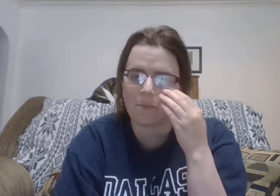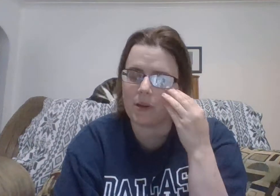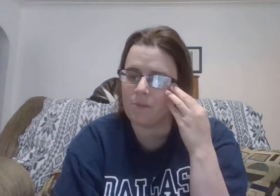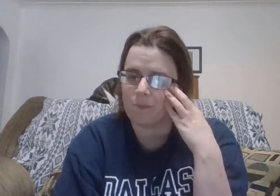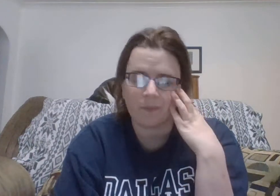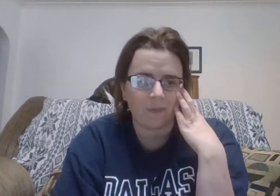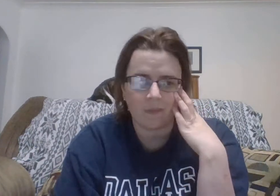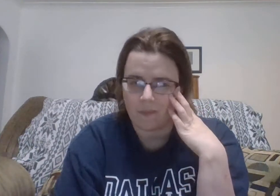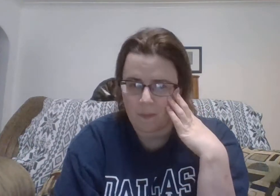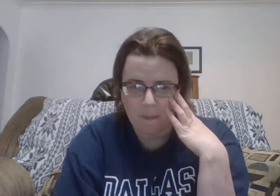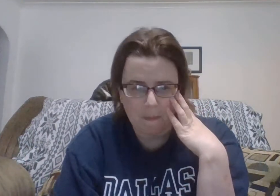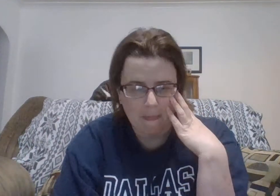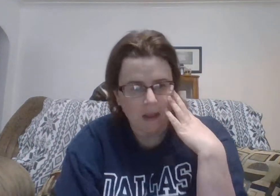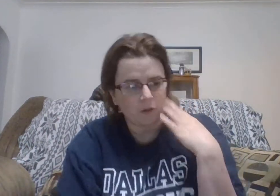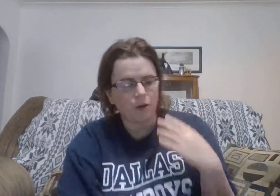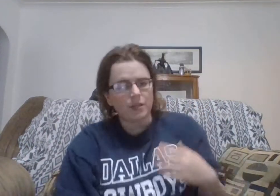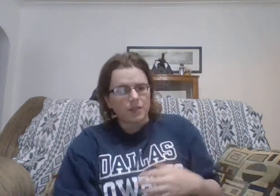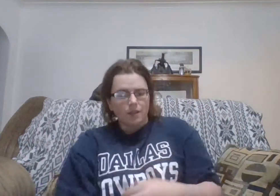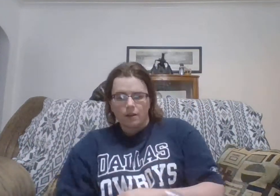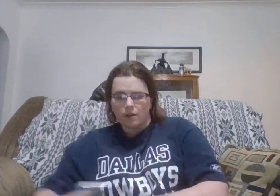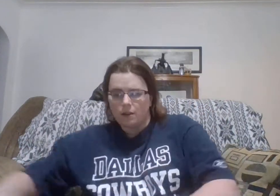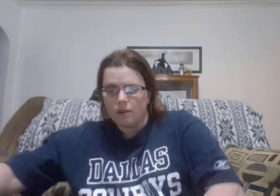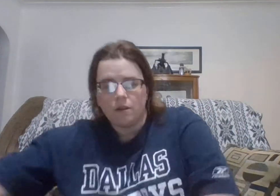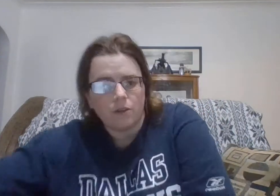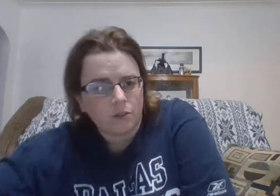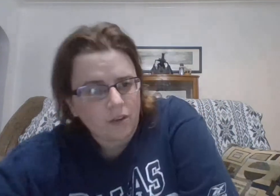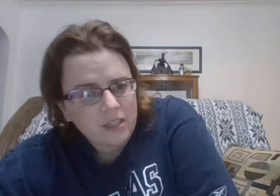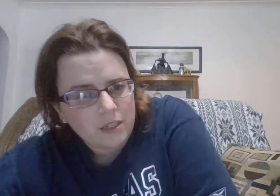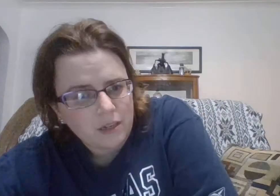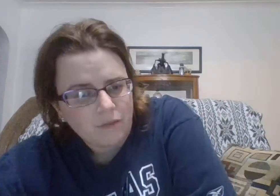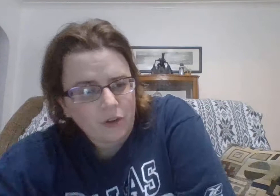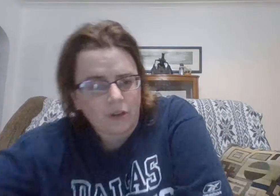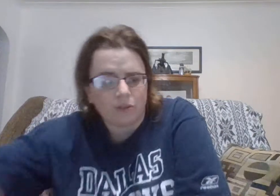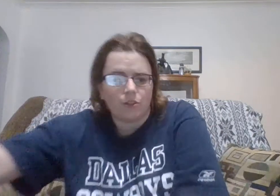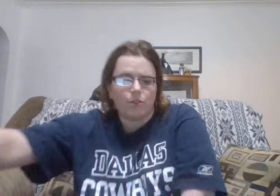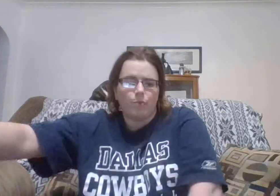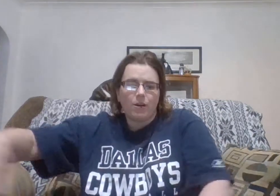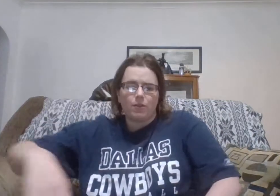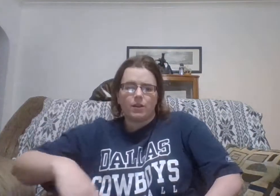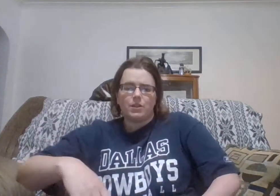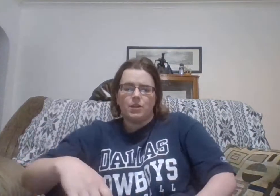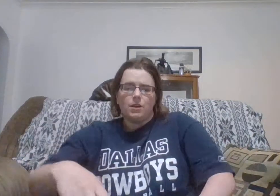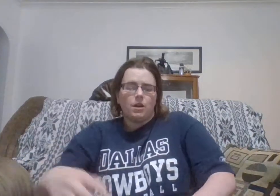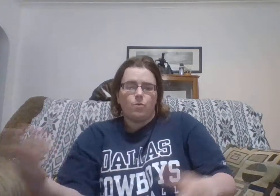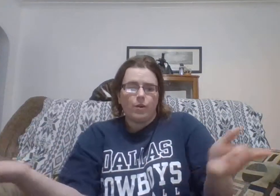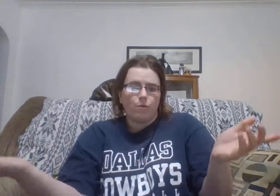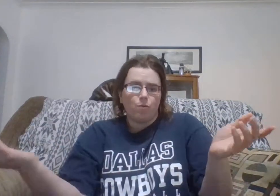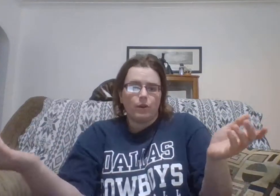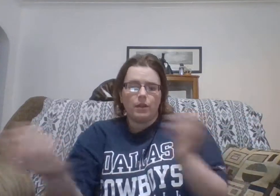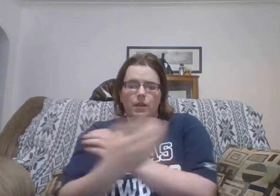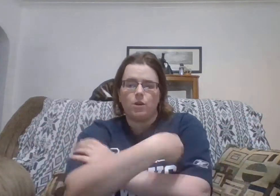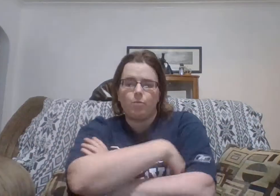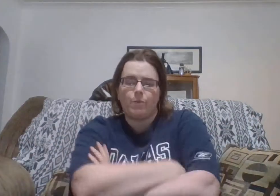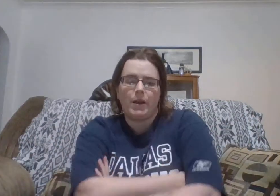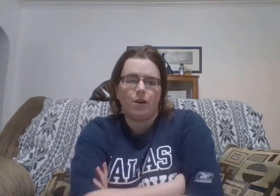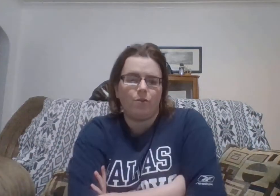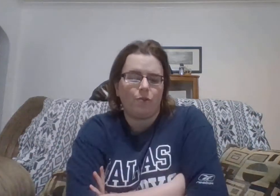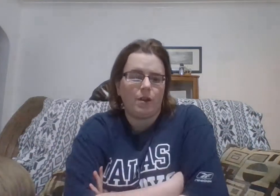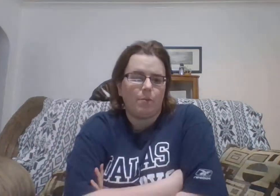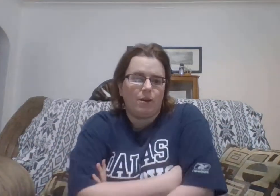crazy it's crazy denver it was just better than us and we were really ill prepared for them i